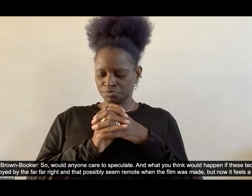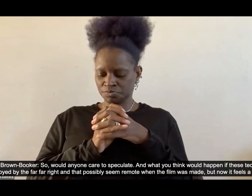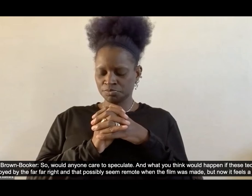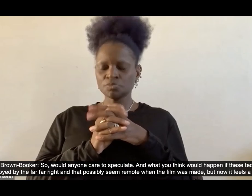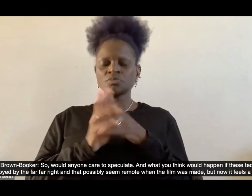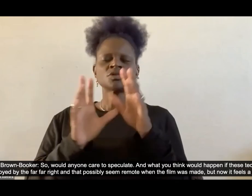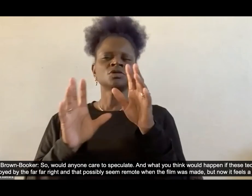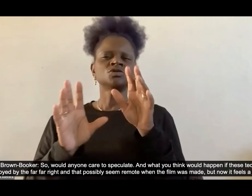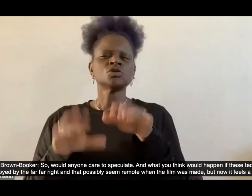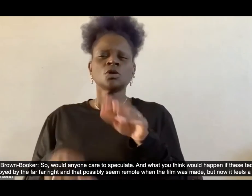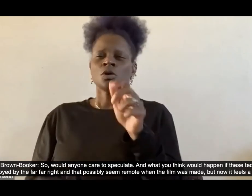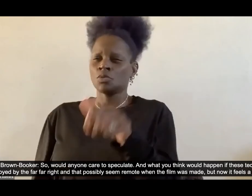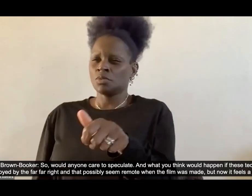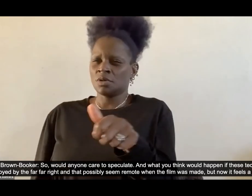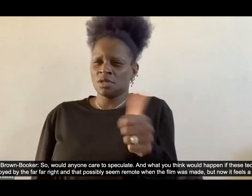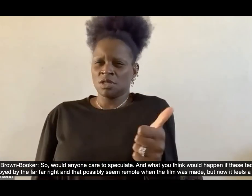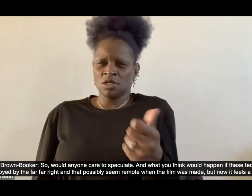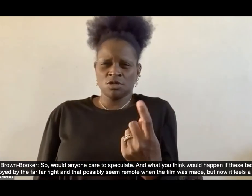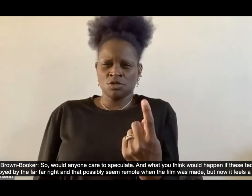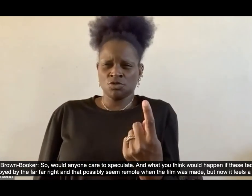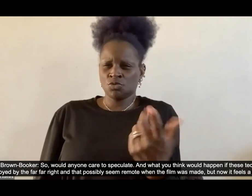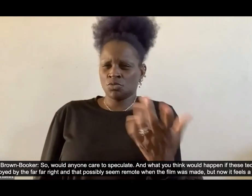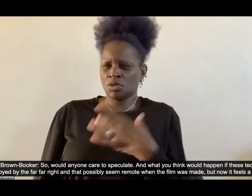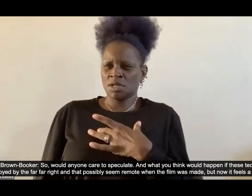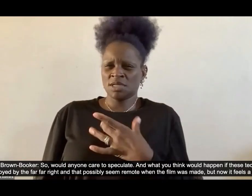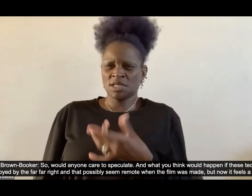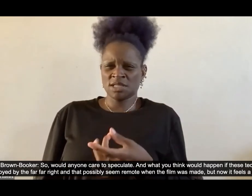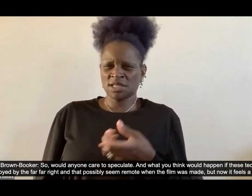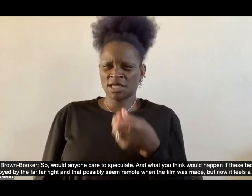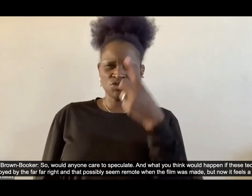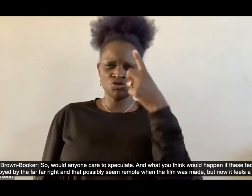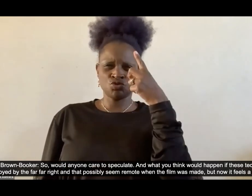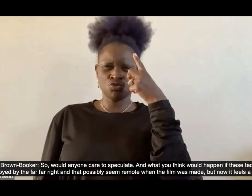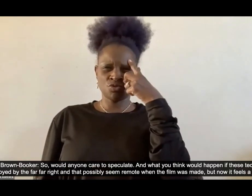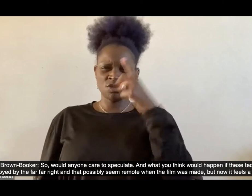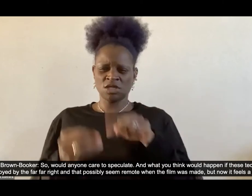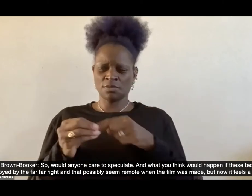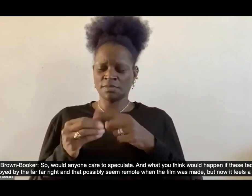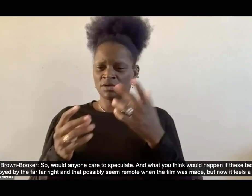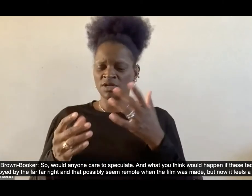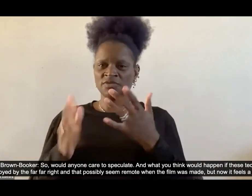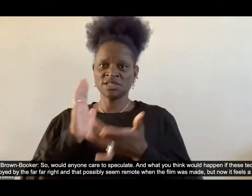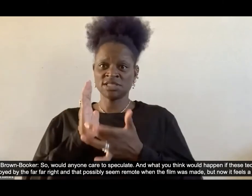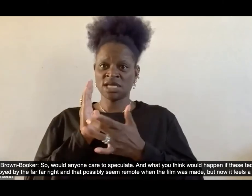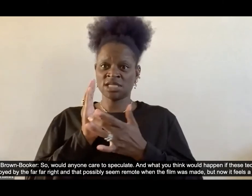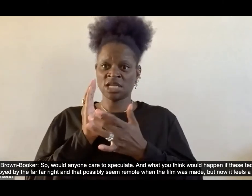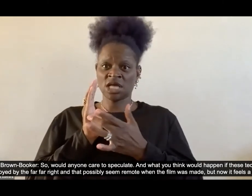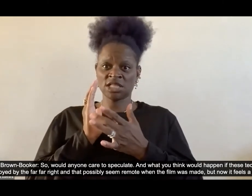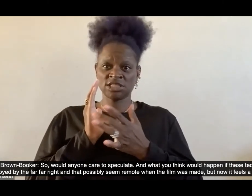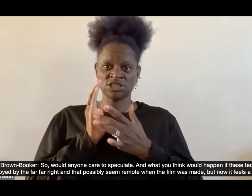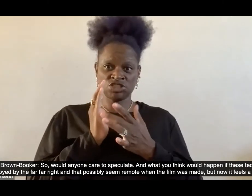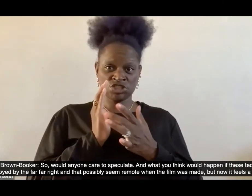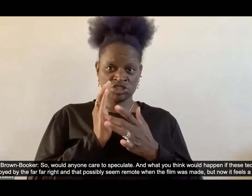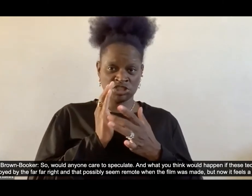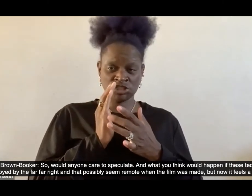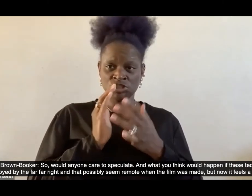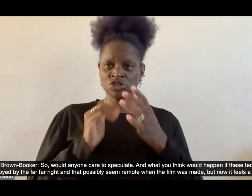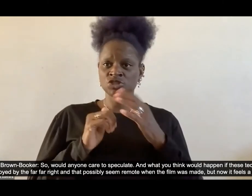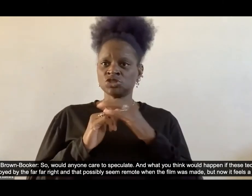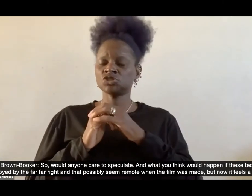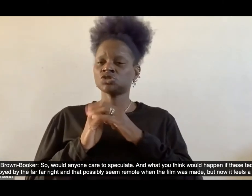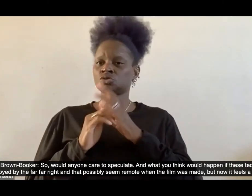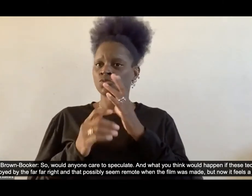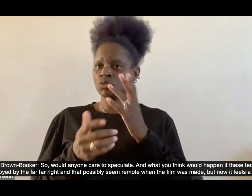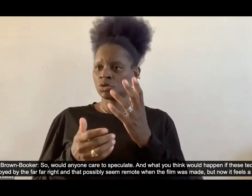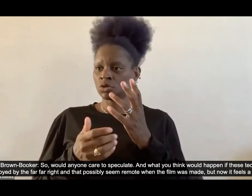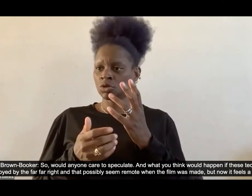care to speculate on what you think would happen if these technologies were employed by the far far right um